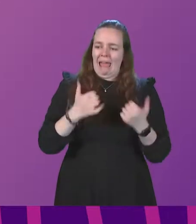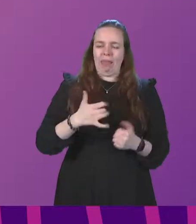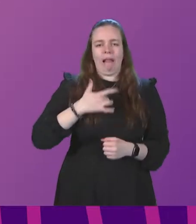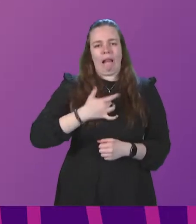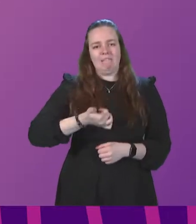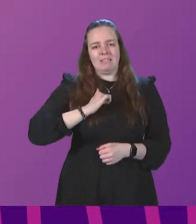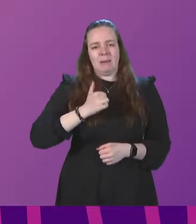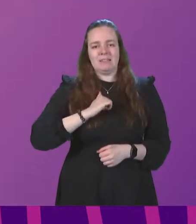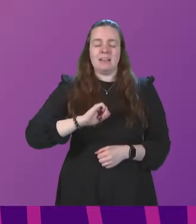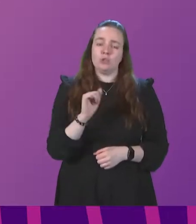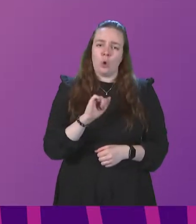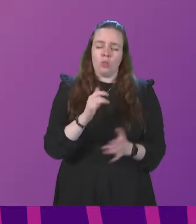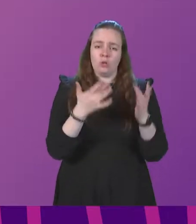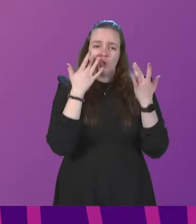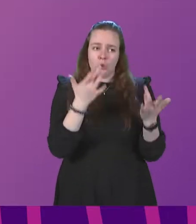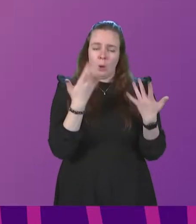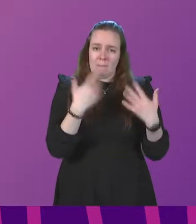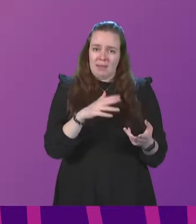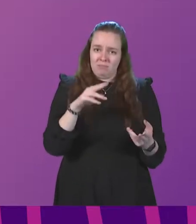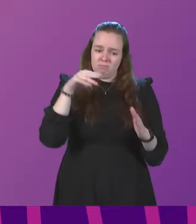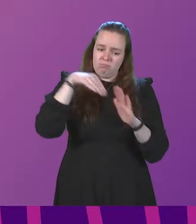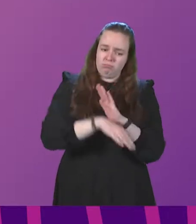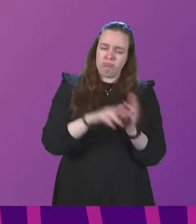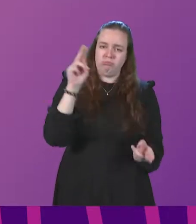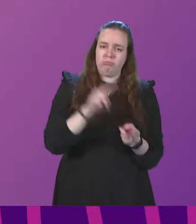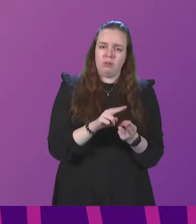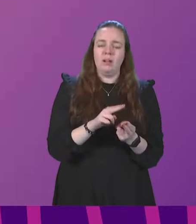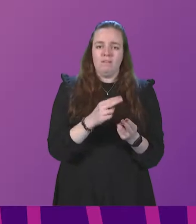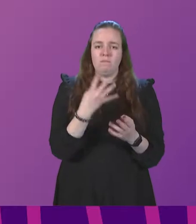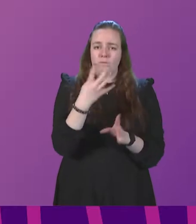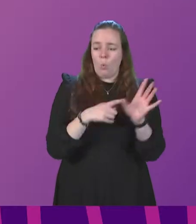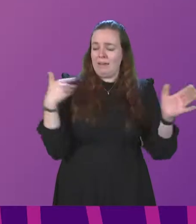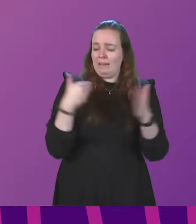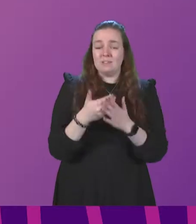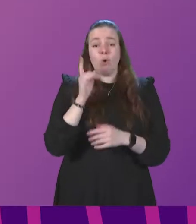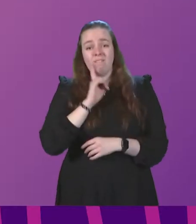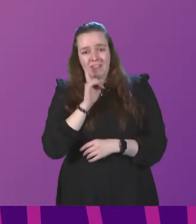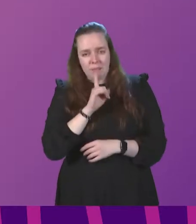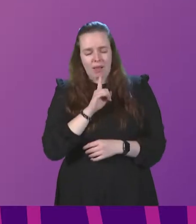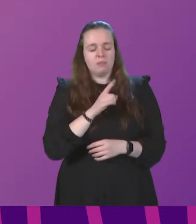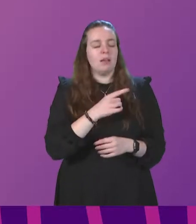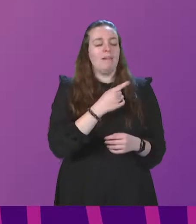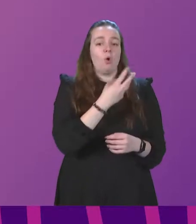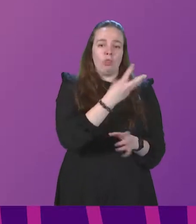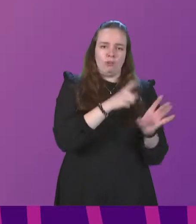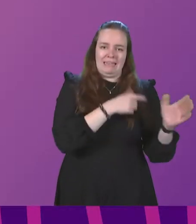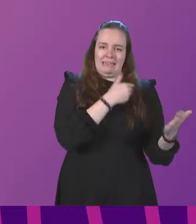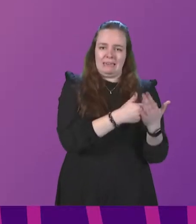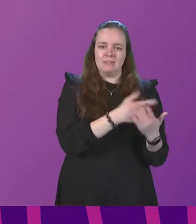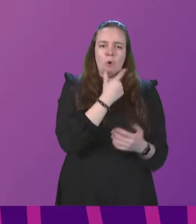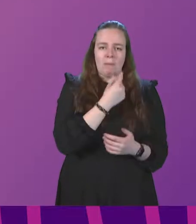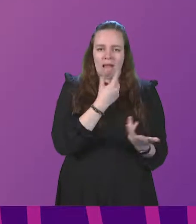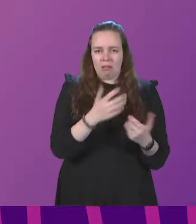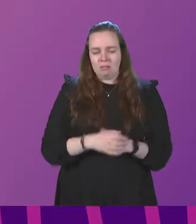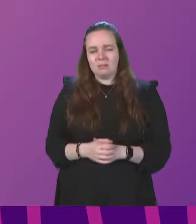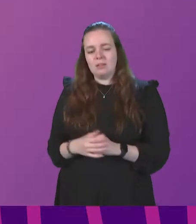showing that healthy life expectancy has decreased in each of the last four years for females and in each of the last three years for males. Minister Marie